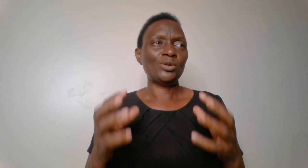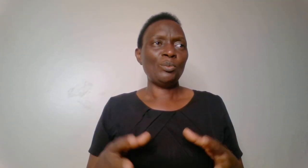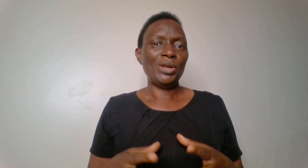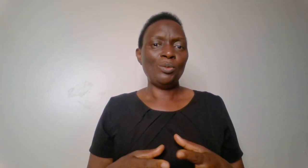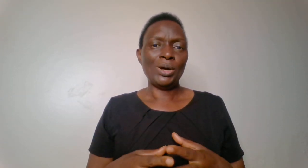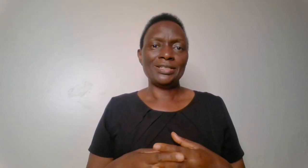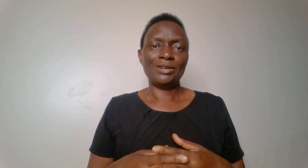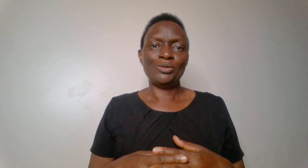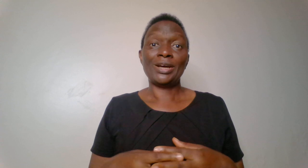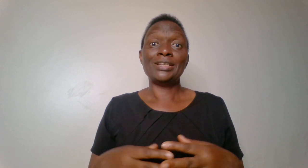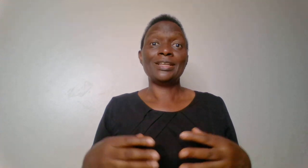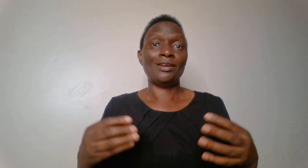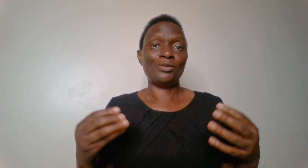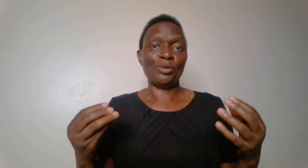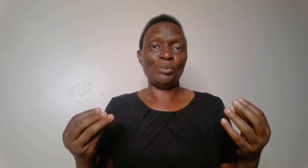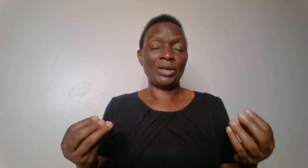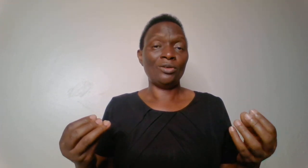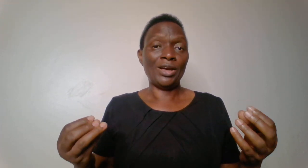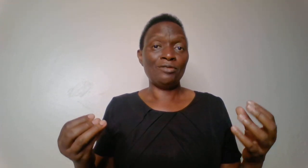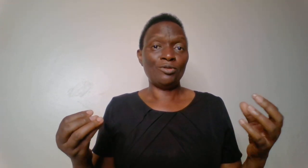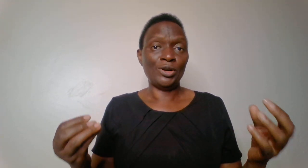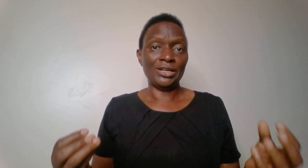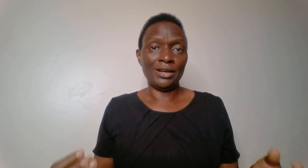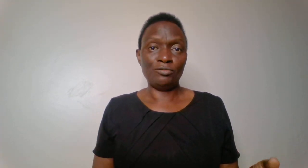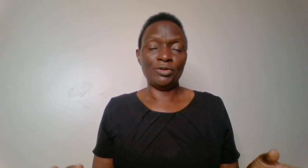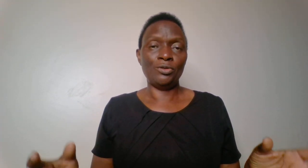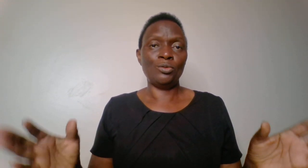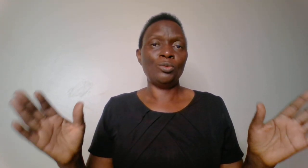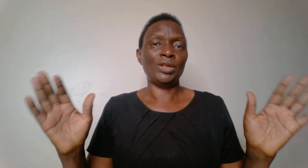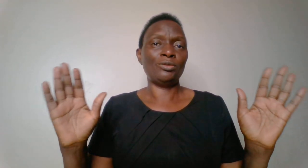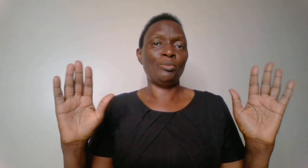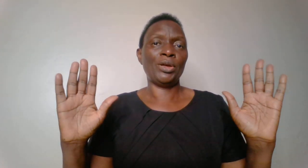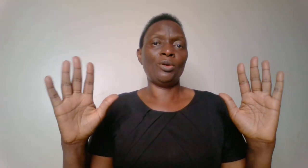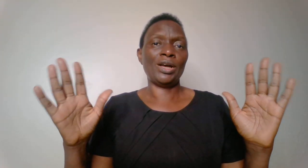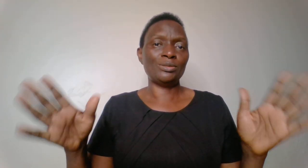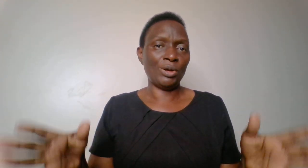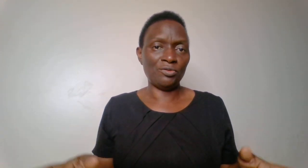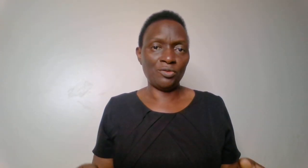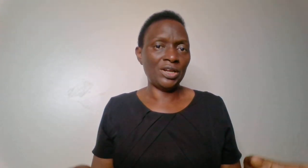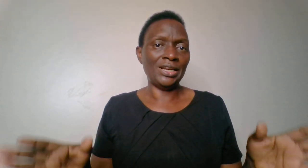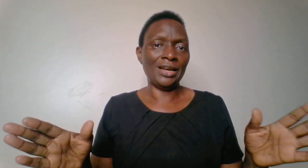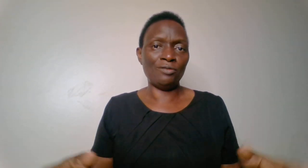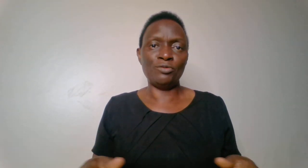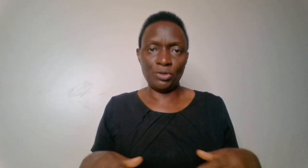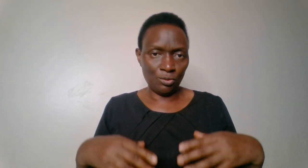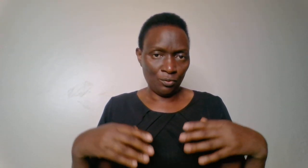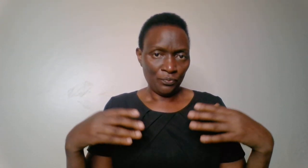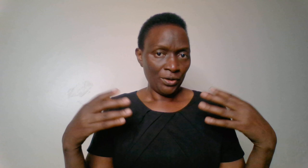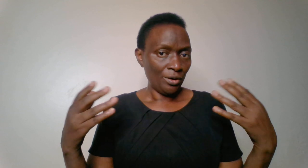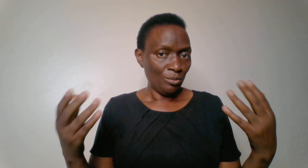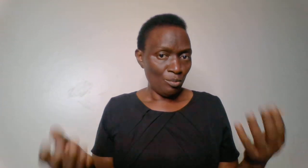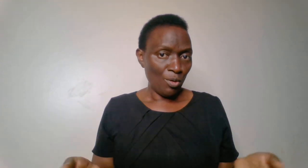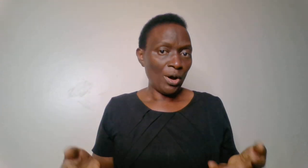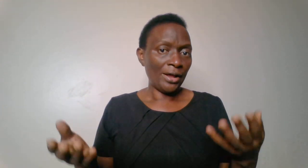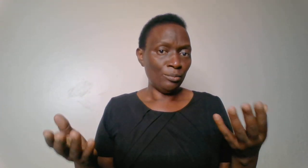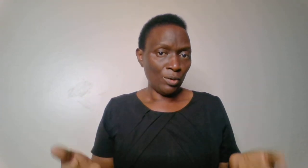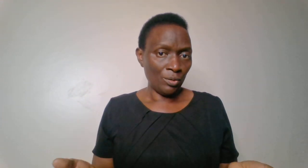so many words that you can say that will make your guy fall in love with you, that will make your husband fall in love with you more and more.